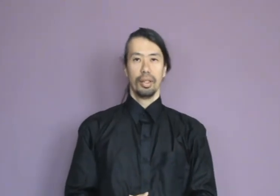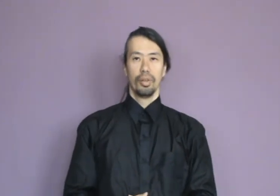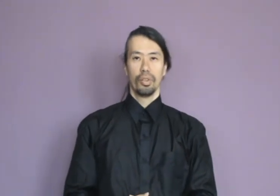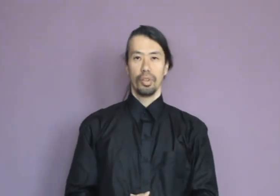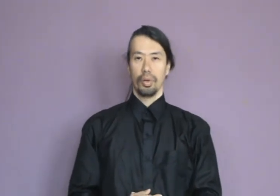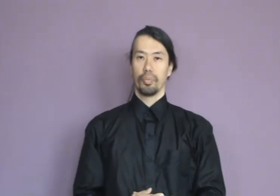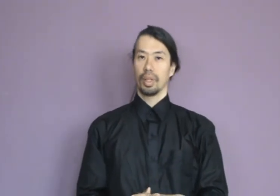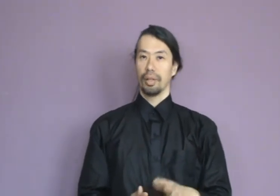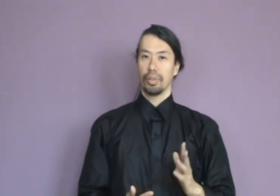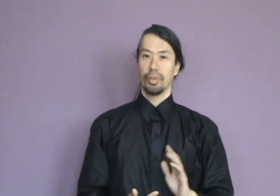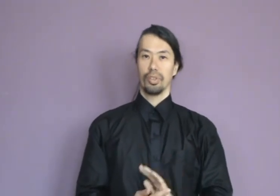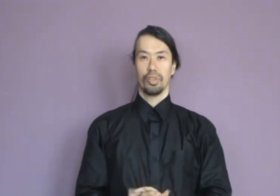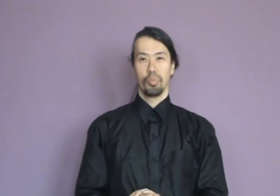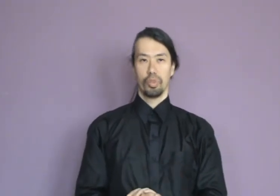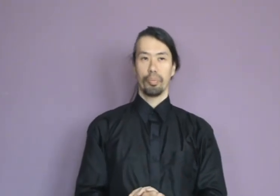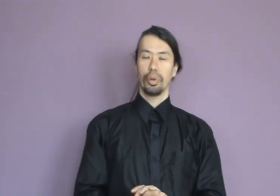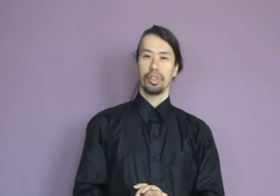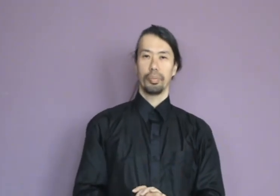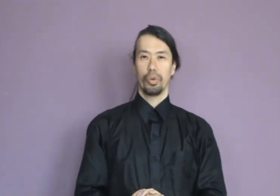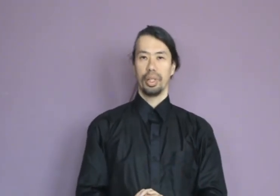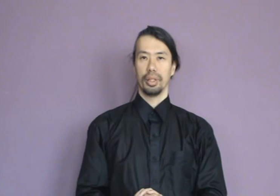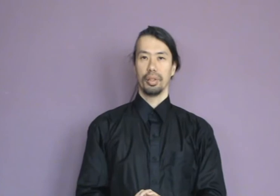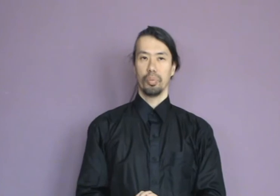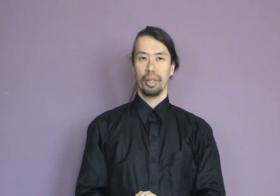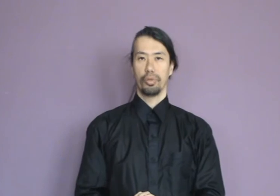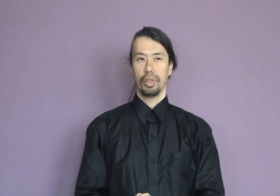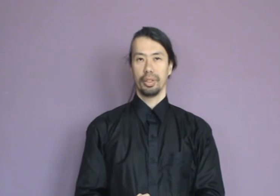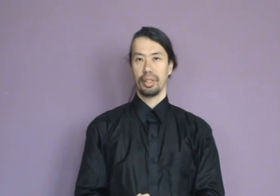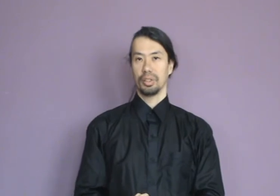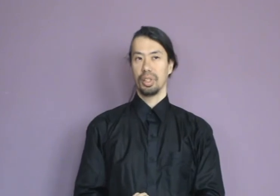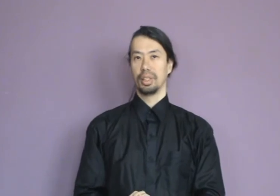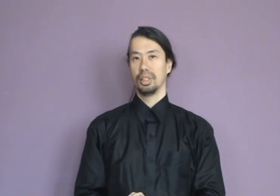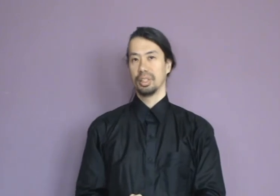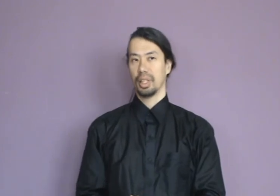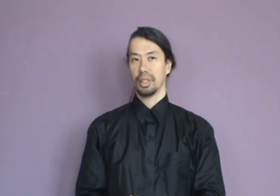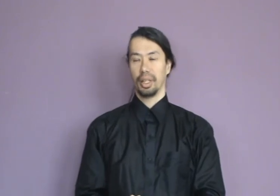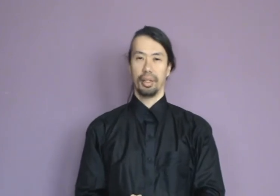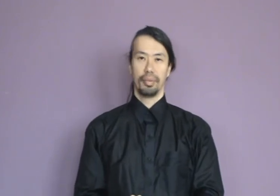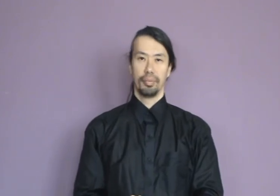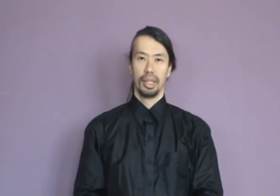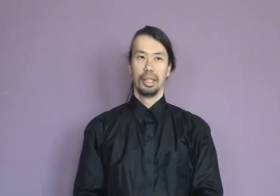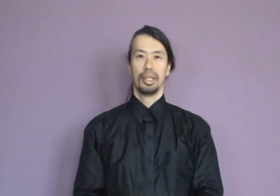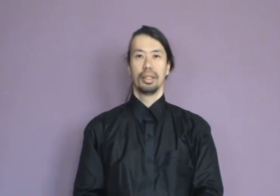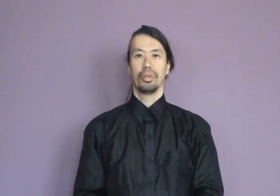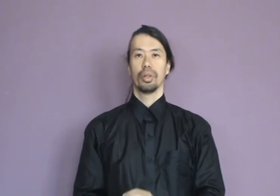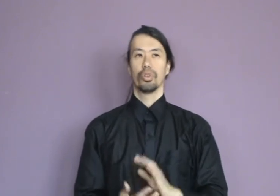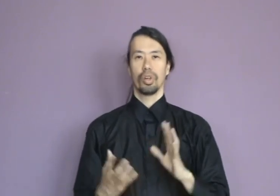So, if there is some point in the meridian, where you feel that there's an energy stuck there. You can also